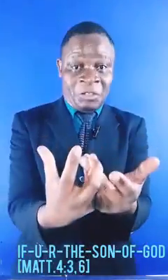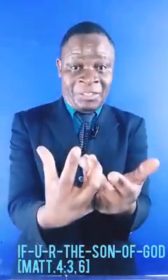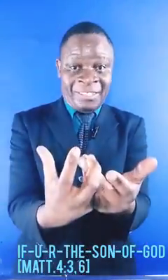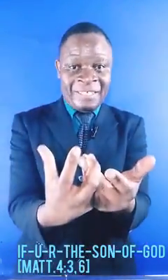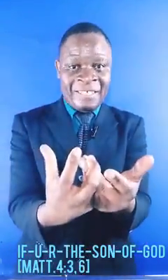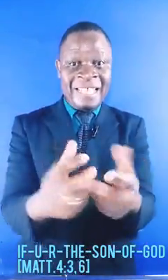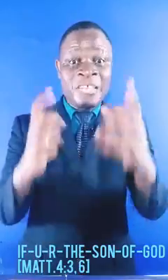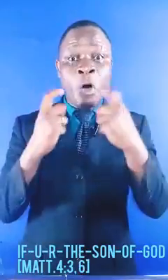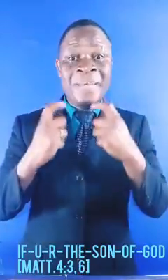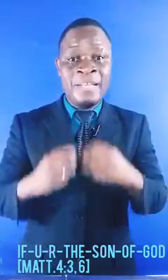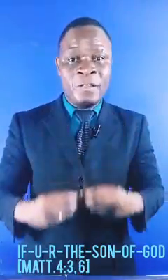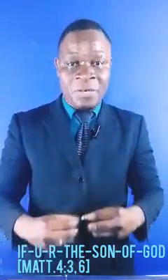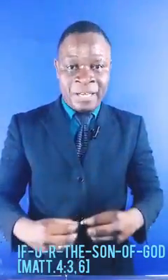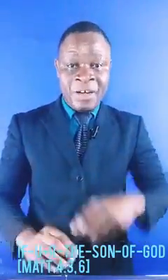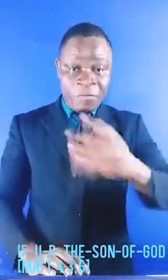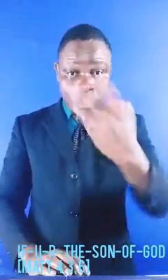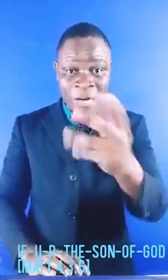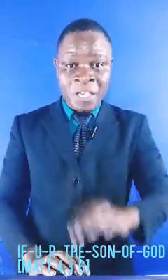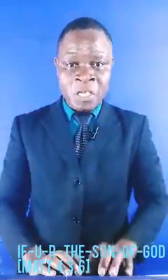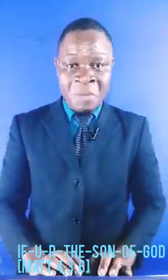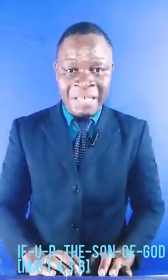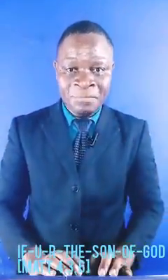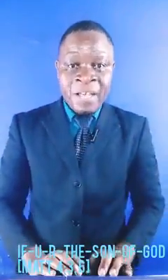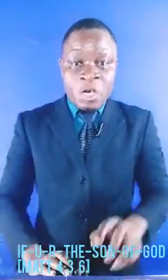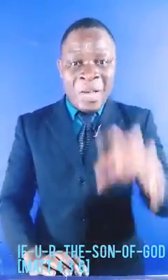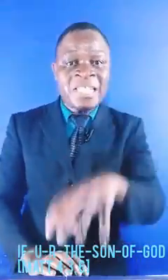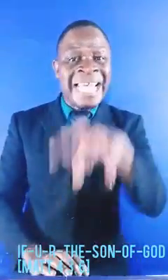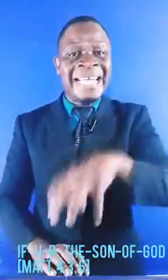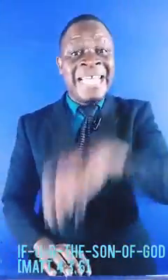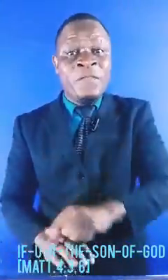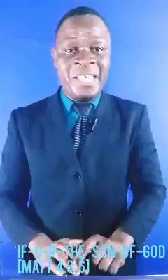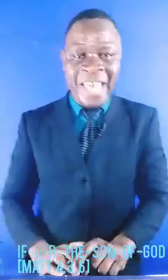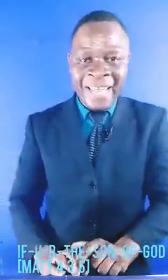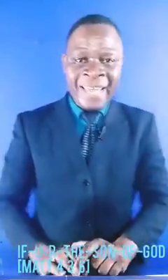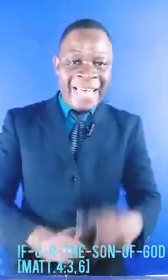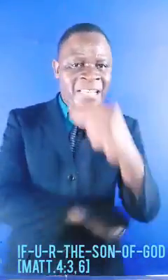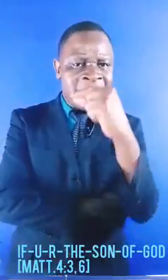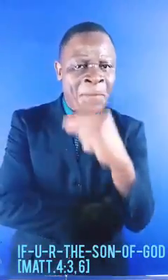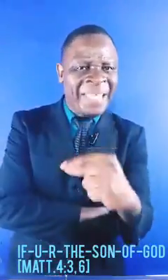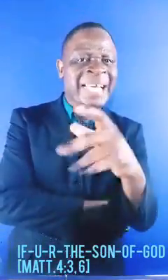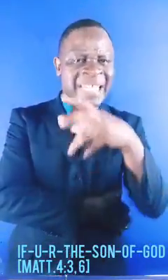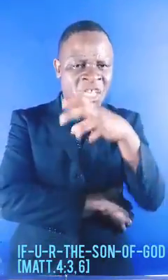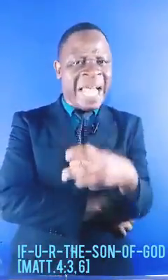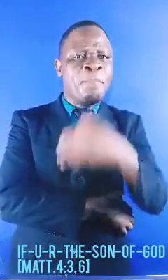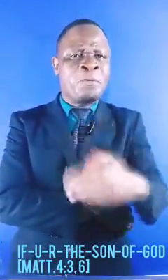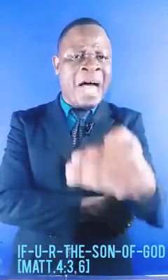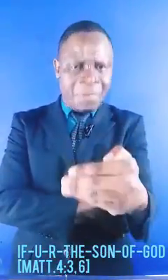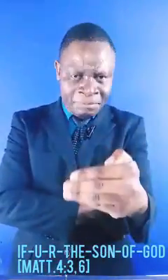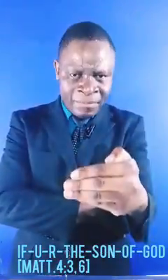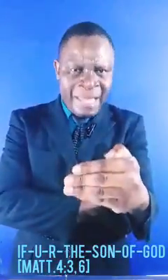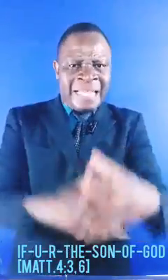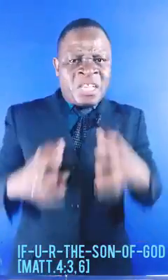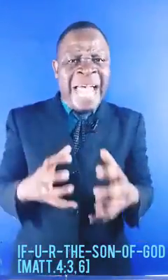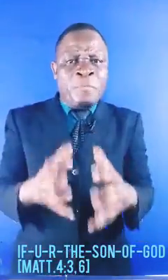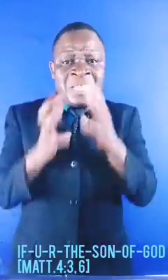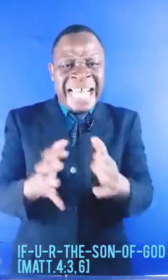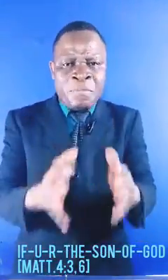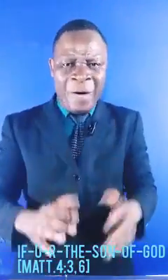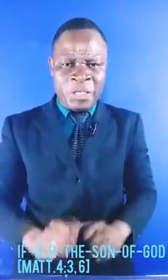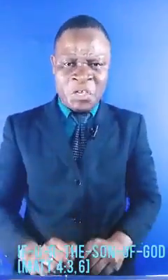the dominant thought of the one who is speaking. So, we see the devil here is repeating the same preamble, the same starting point to